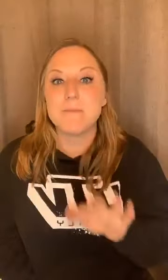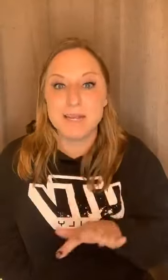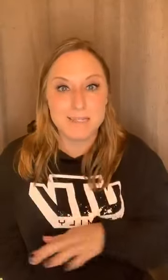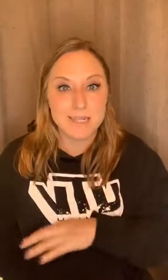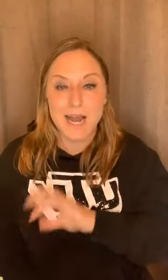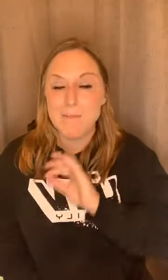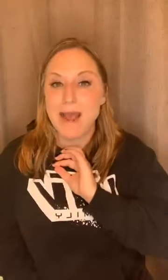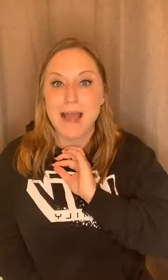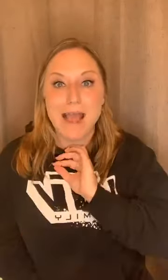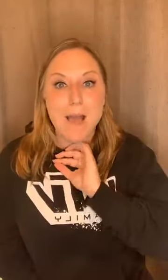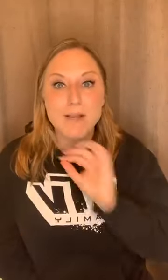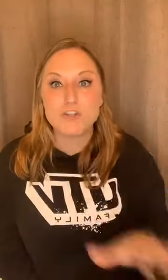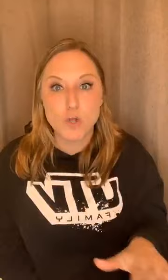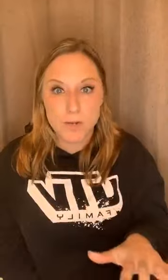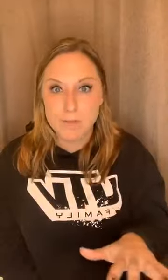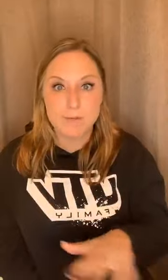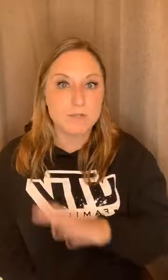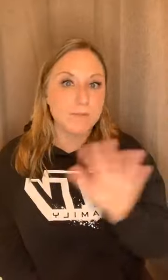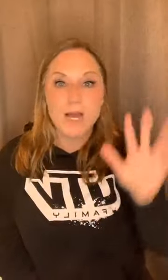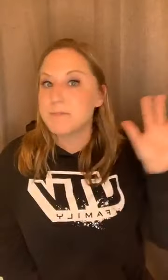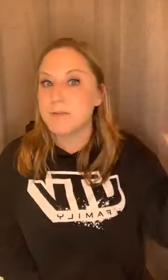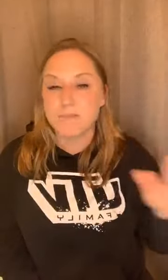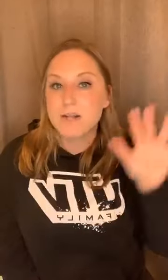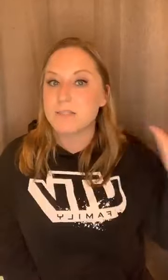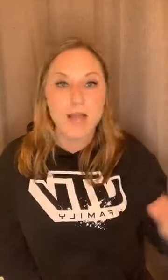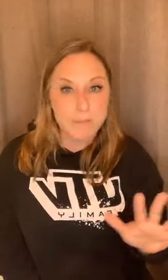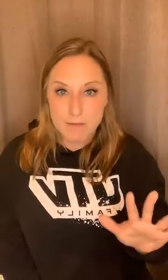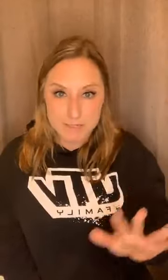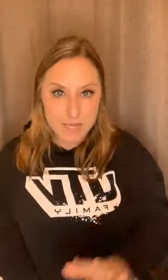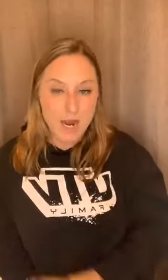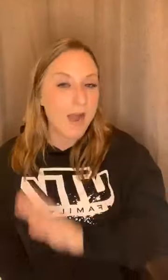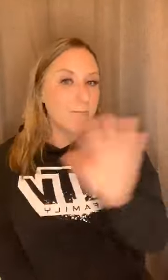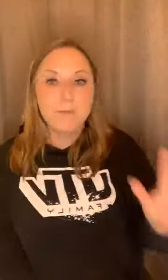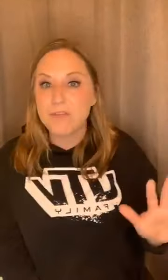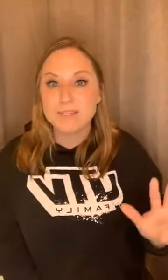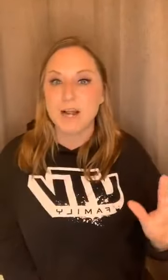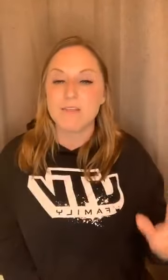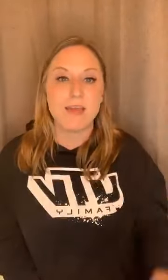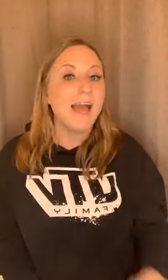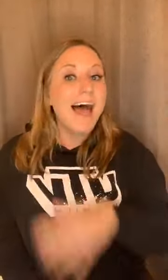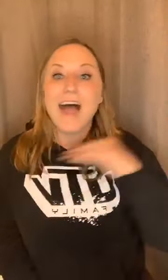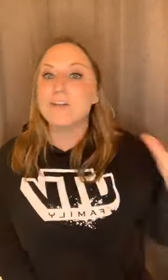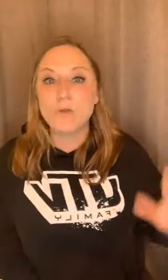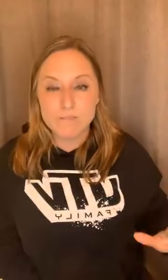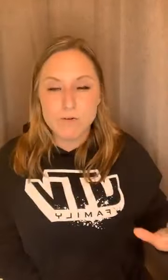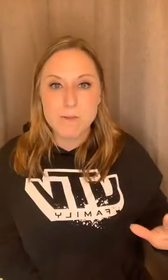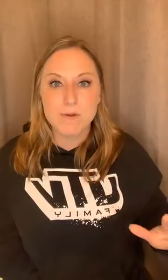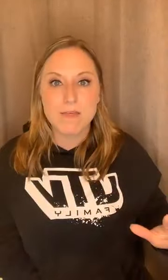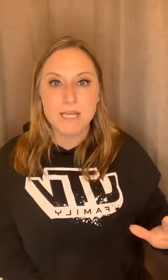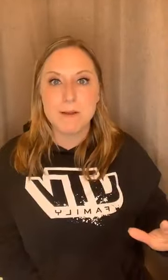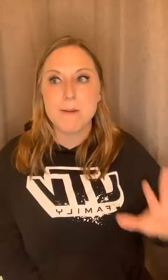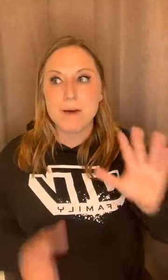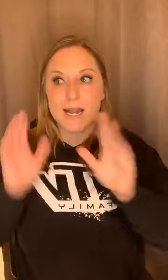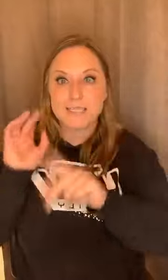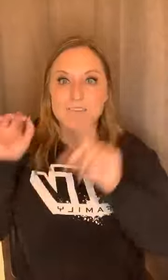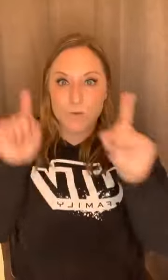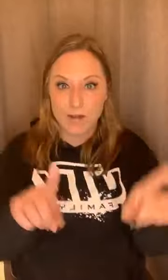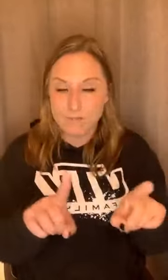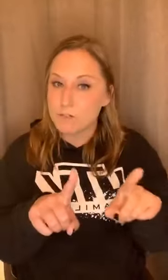amazing time. And I, I made so many memories with my husband and my friends and everybody that was there. I remember the entire thing. I don't ever remember thinking about my body except for when I first